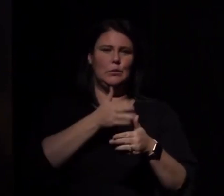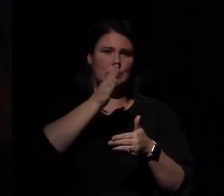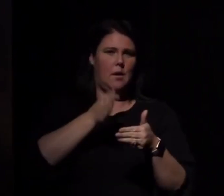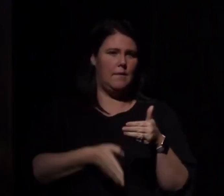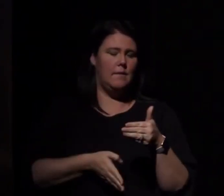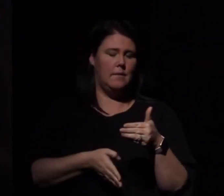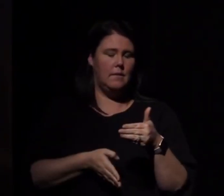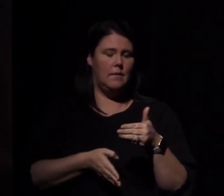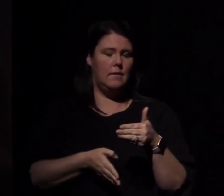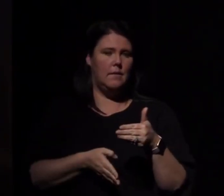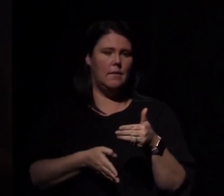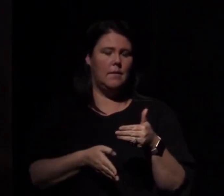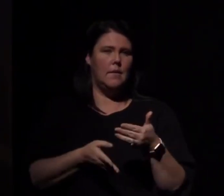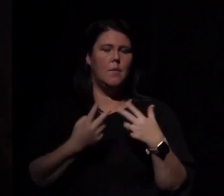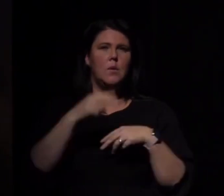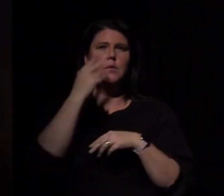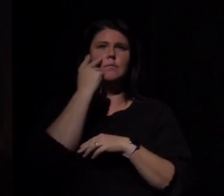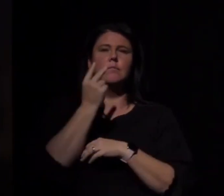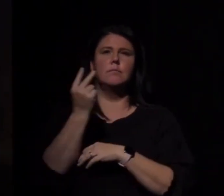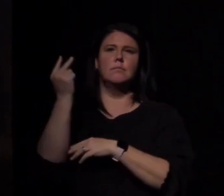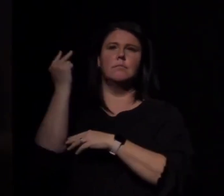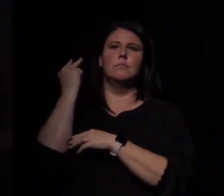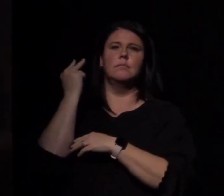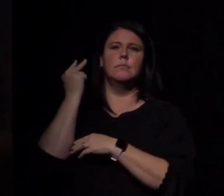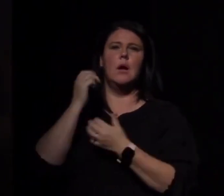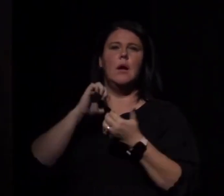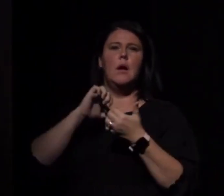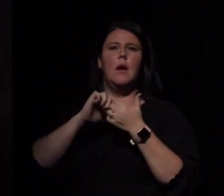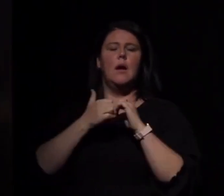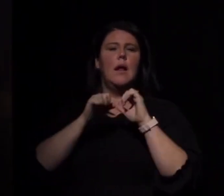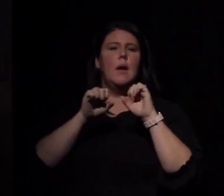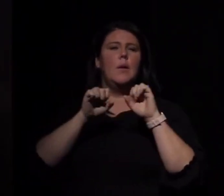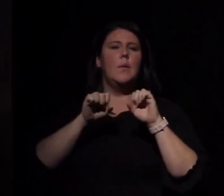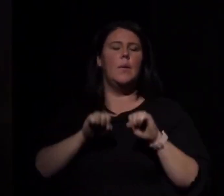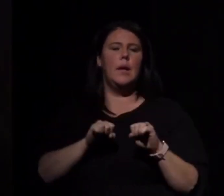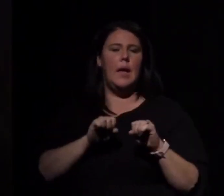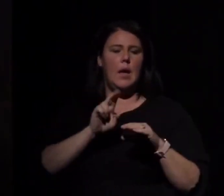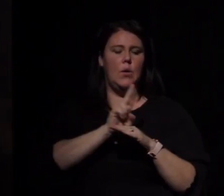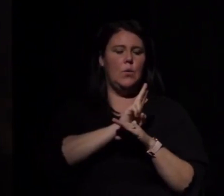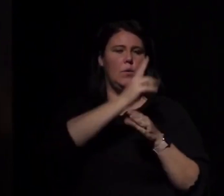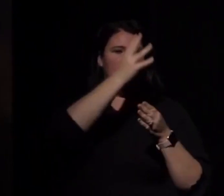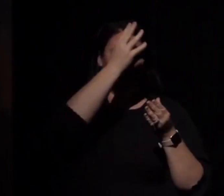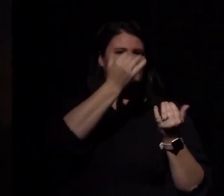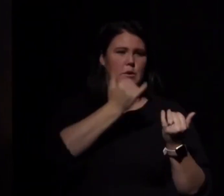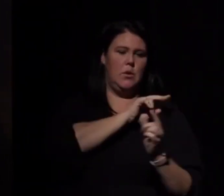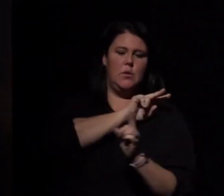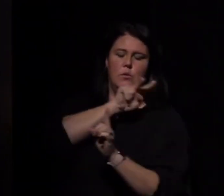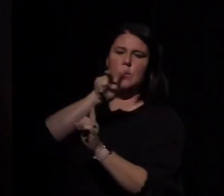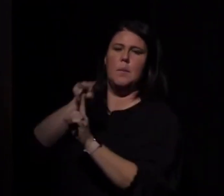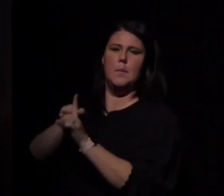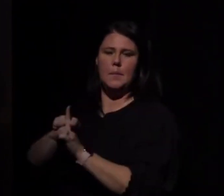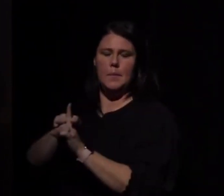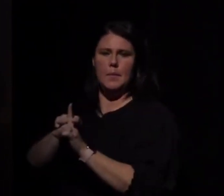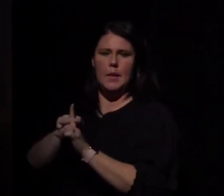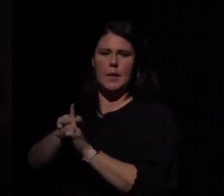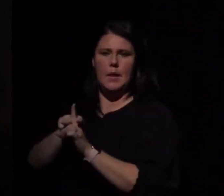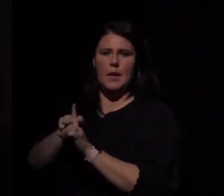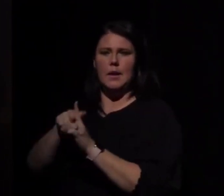event, let us reflect on what we can do to apply what we've heard today in order to make our mark tomorrow.